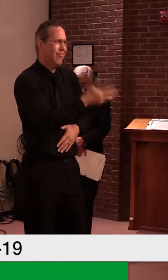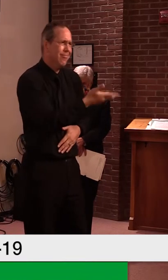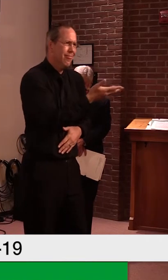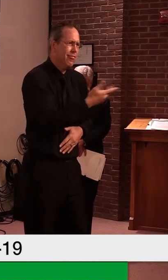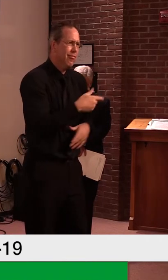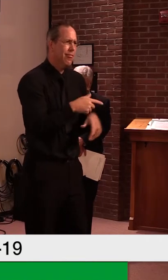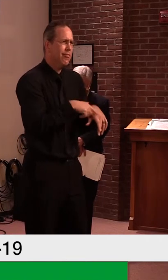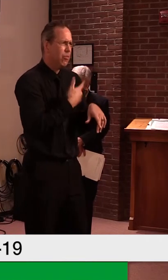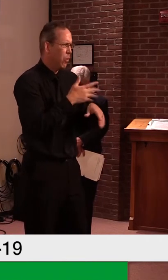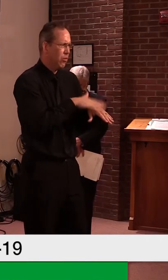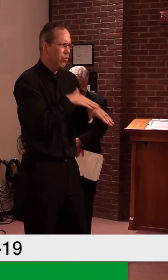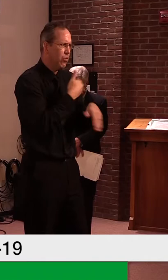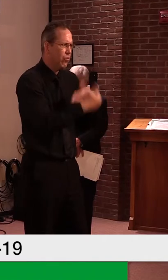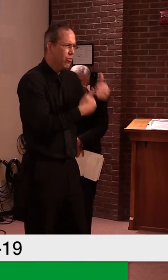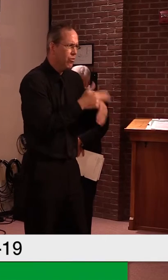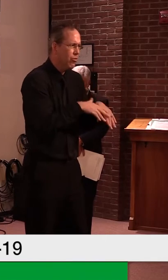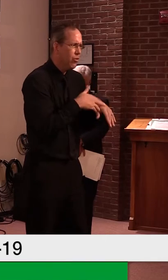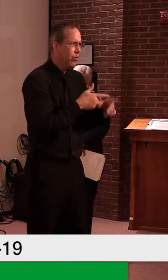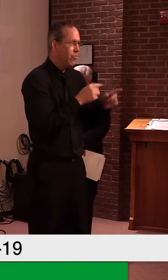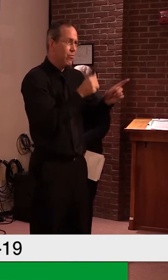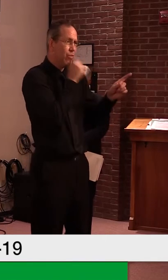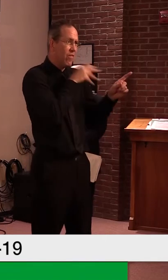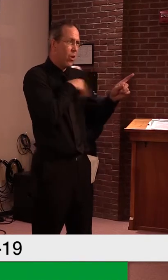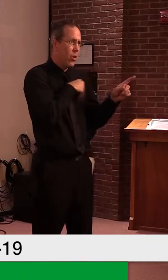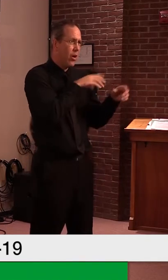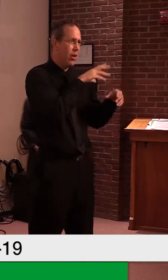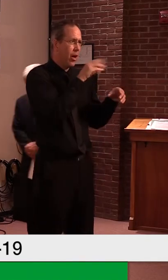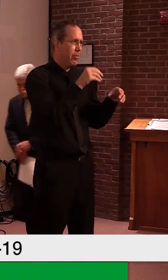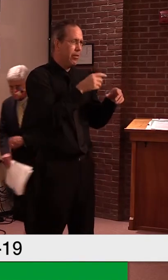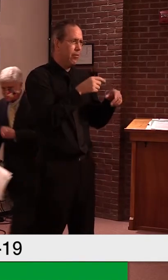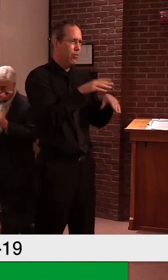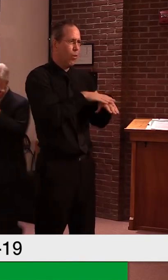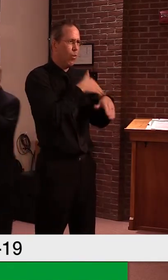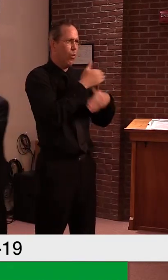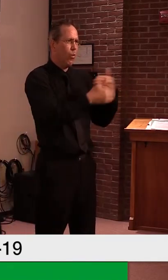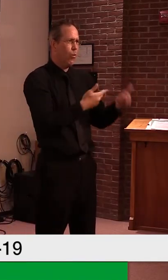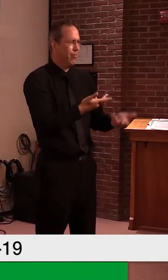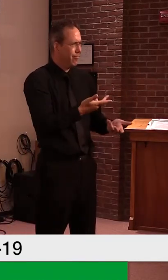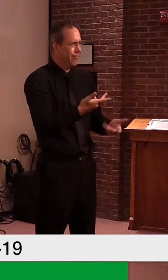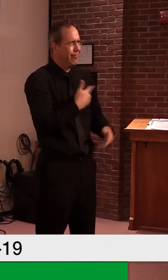the commercial lab. So I think that's the case, but I'll let Secretary Smith answer further.